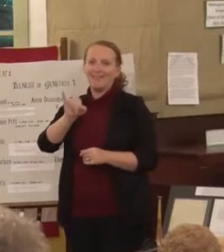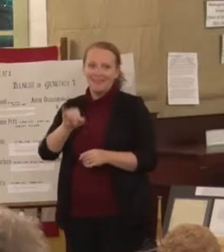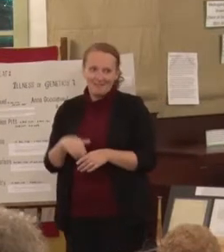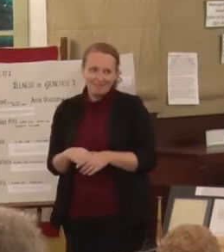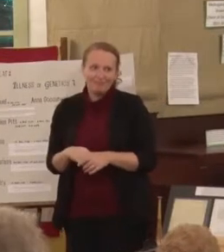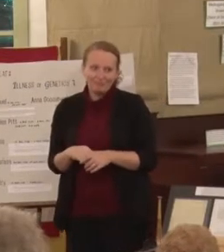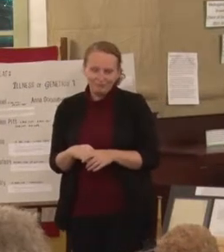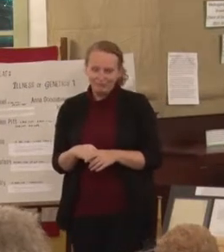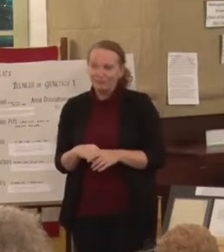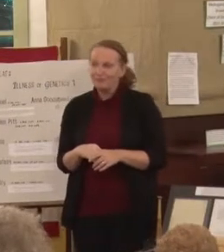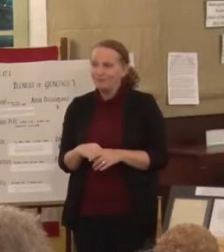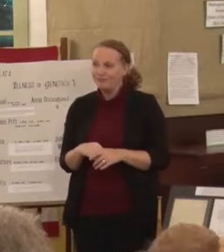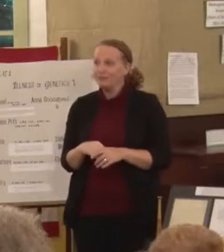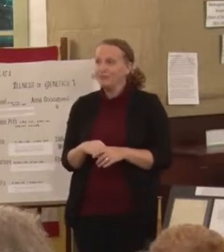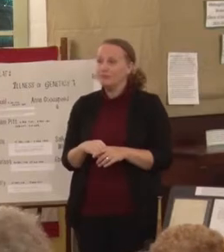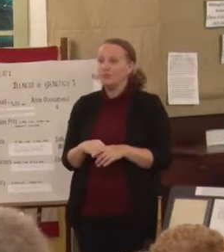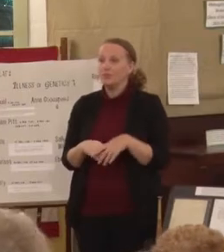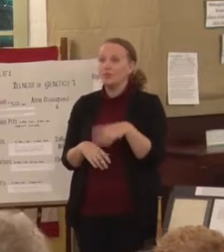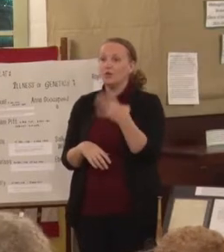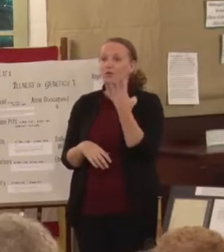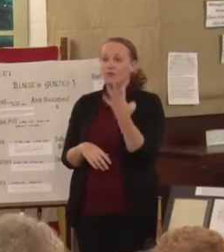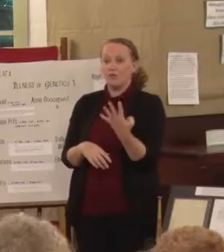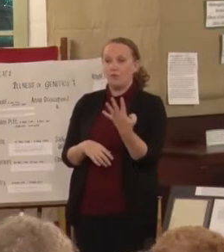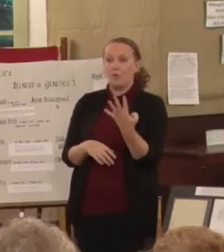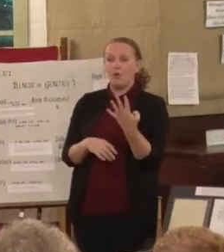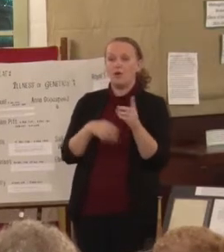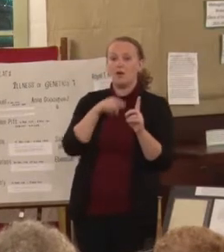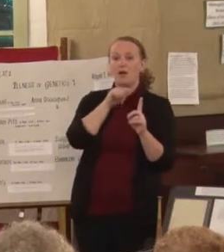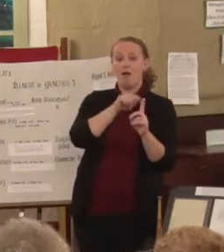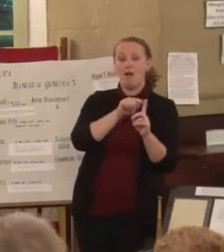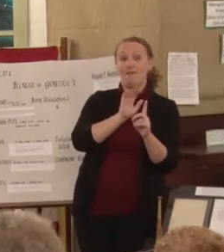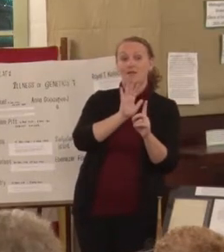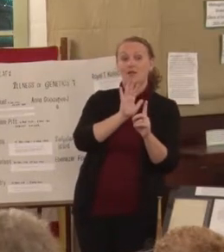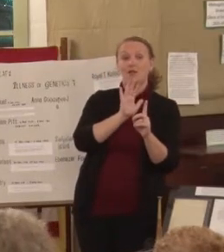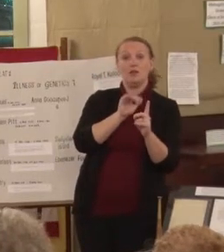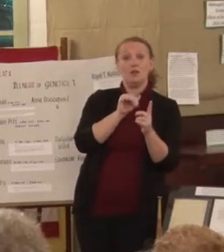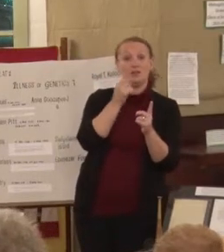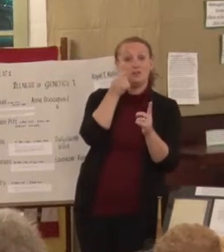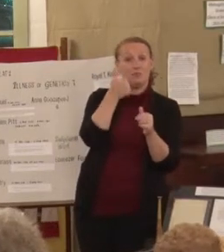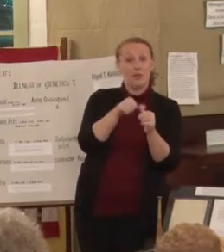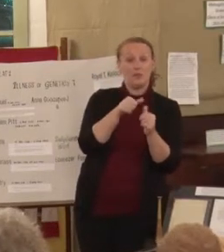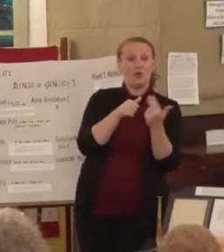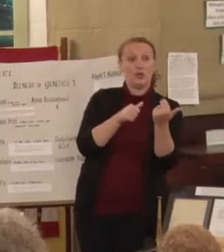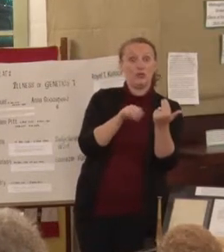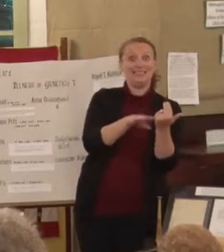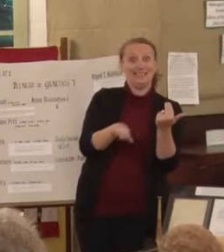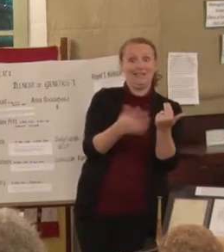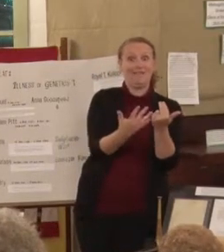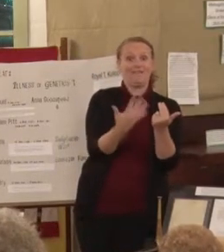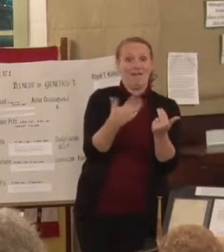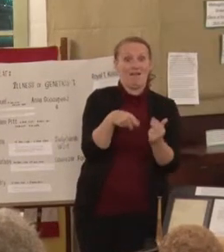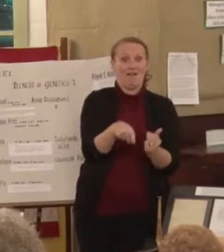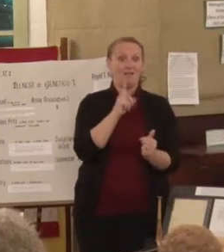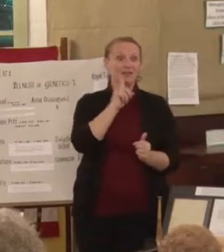Four of Sylvester Gilbert's children were not allowed, were not able to get into that school because it began